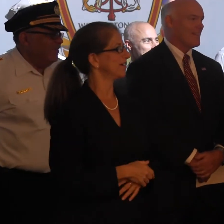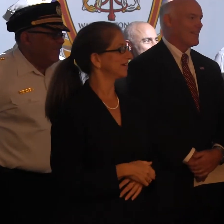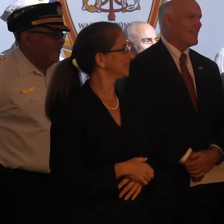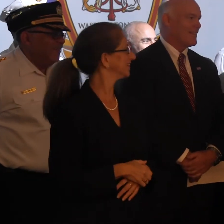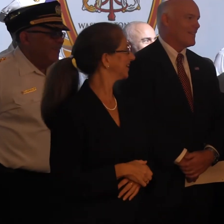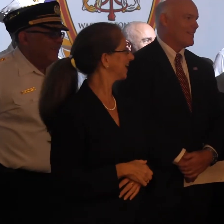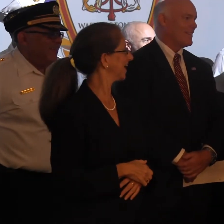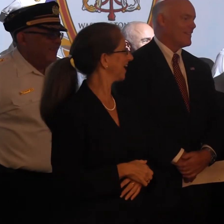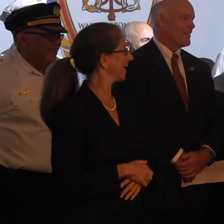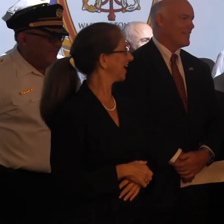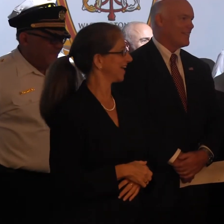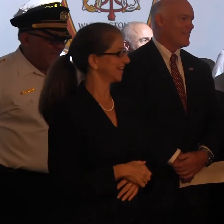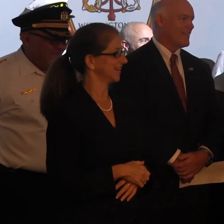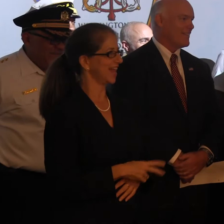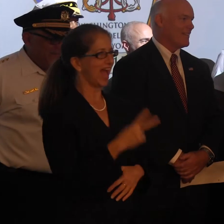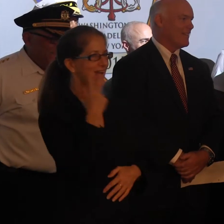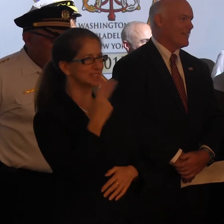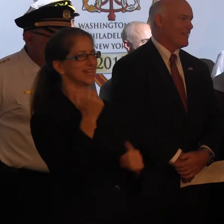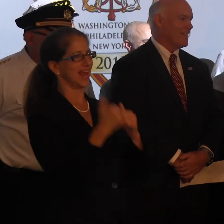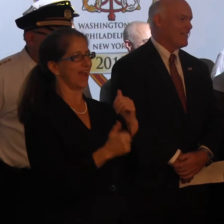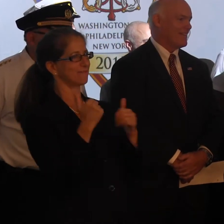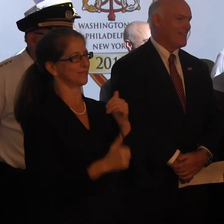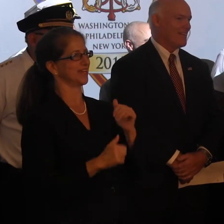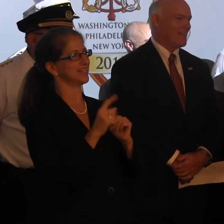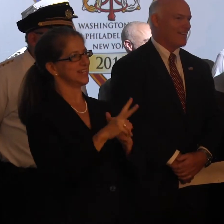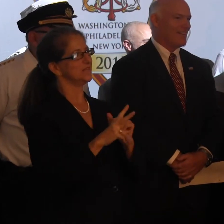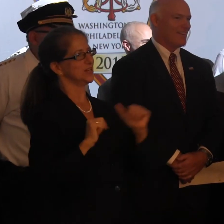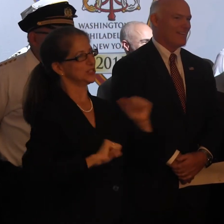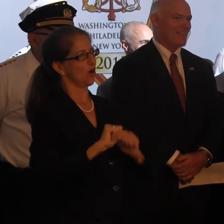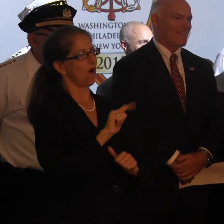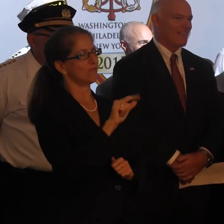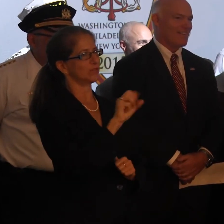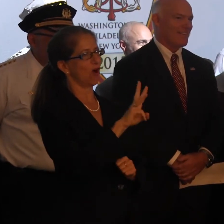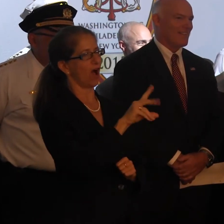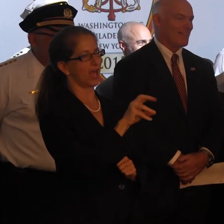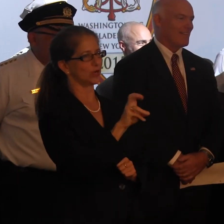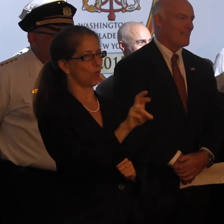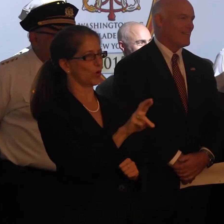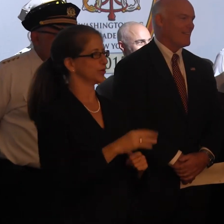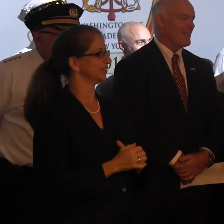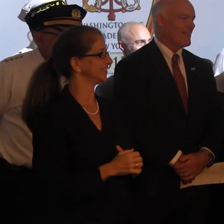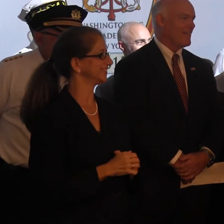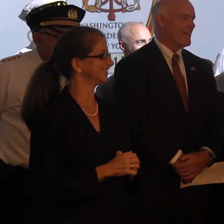I mean, I've seen every episode of Law and Order. I know a little bit about public safety.